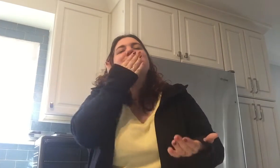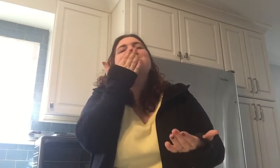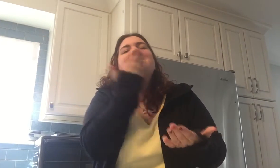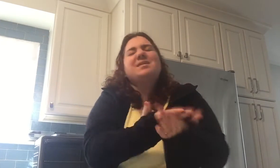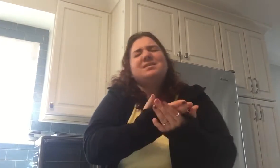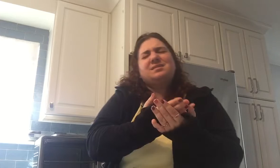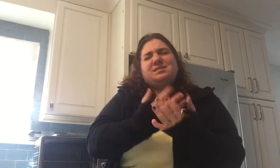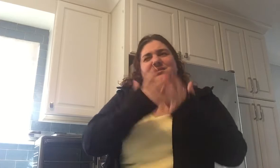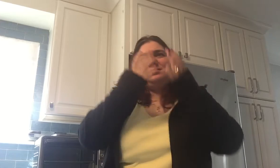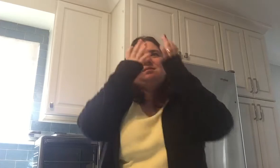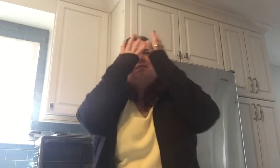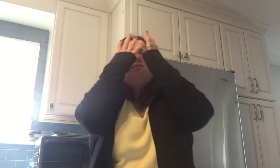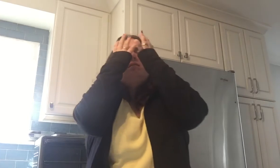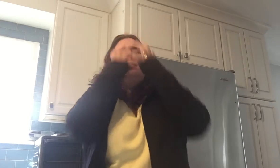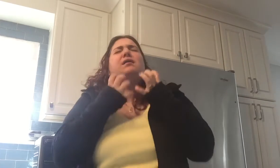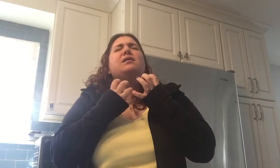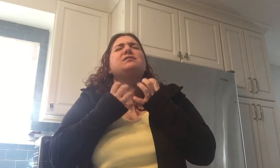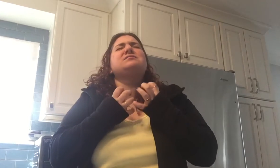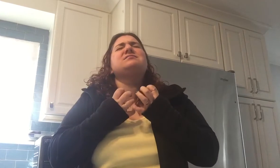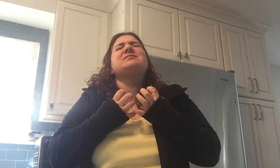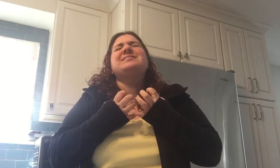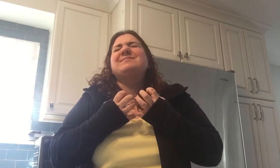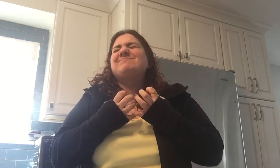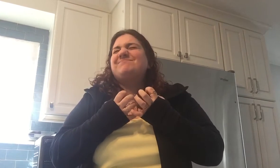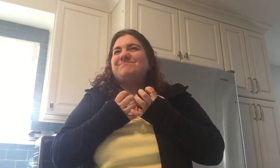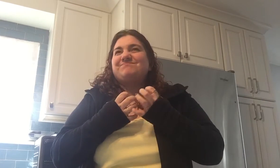feels so good to cry